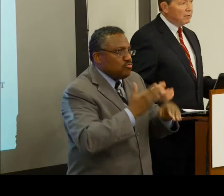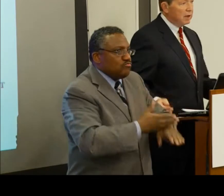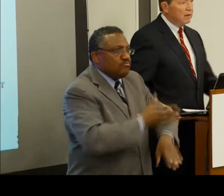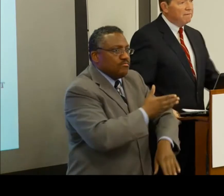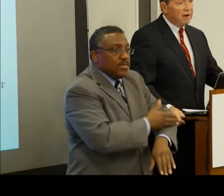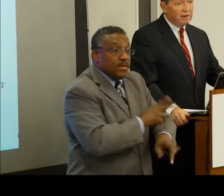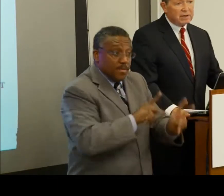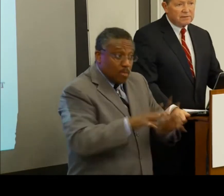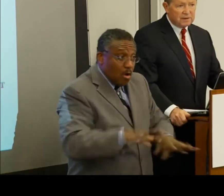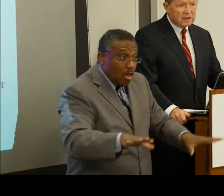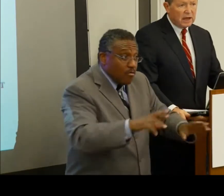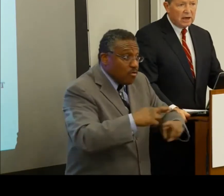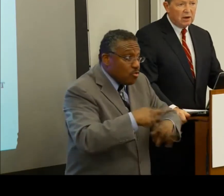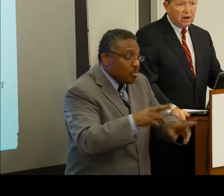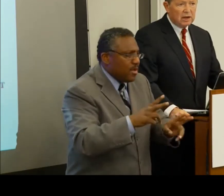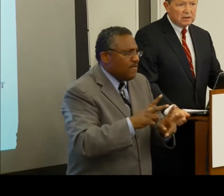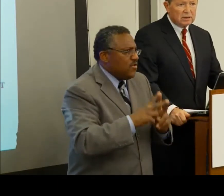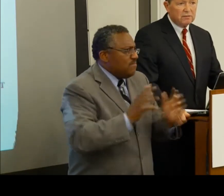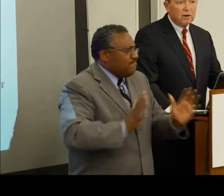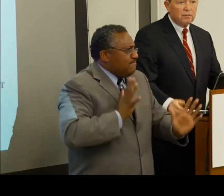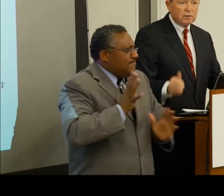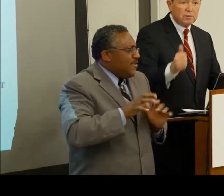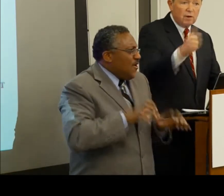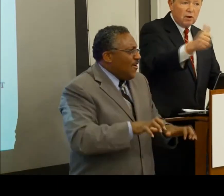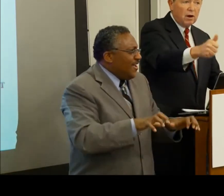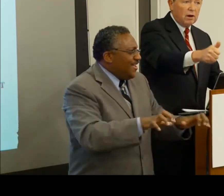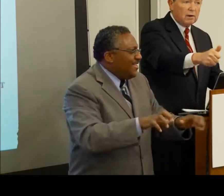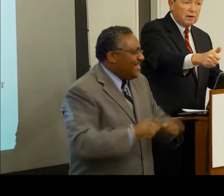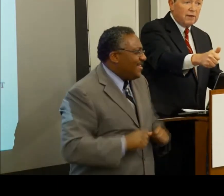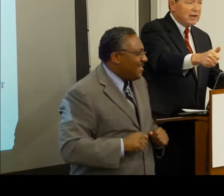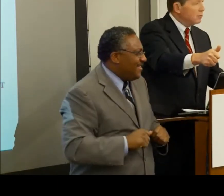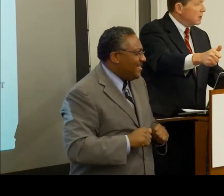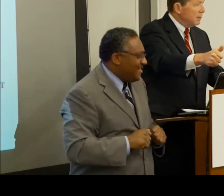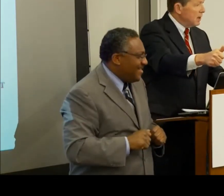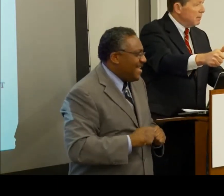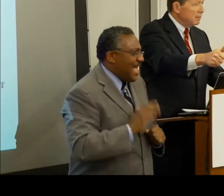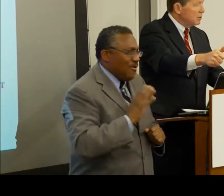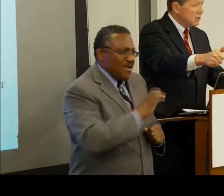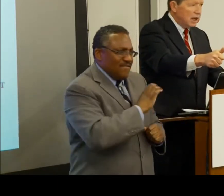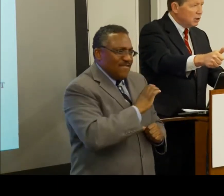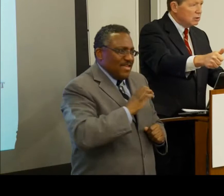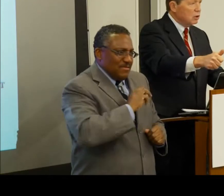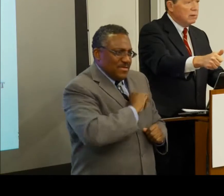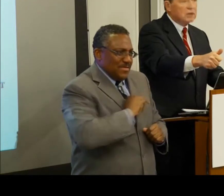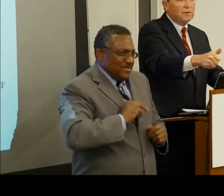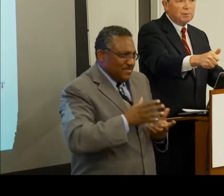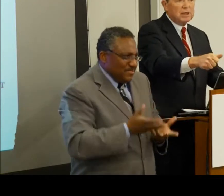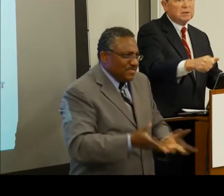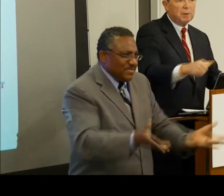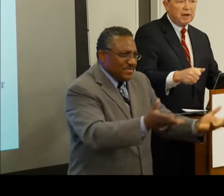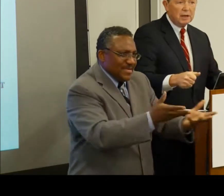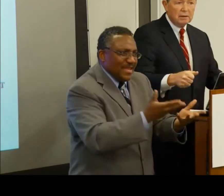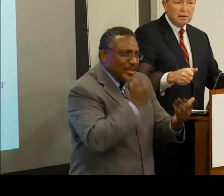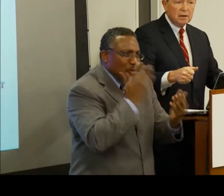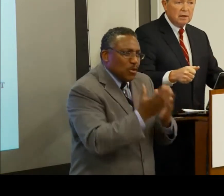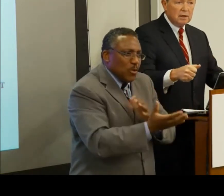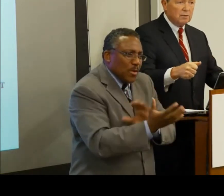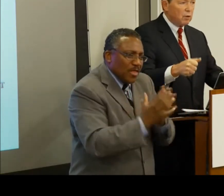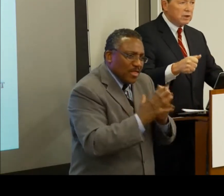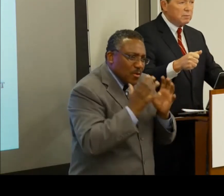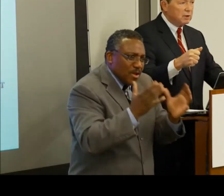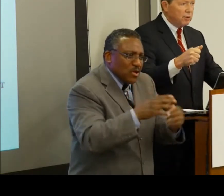I'm looking around at a very sophisticated audience, first of all, our advisory committee members, thank you so much for participating.